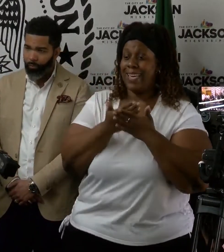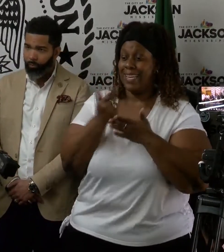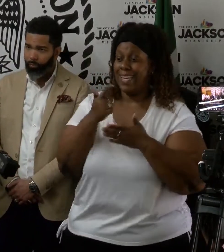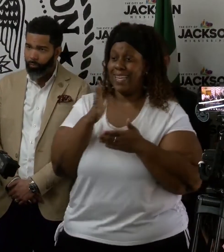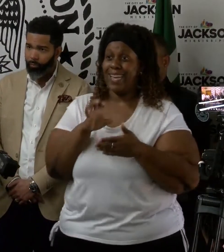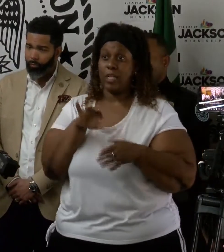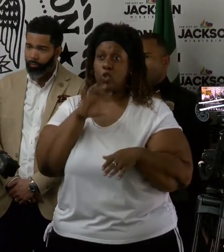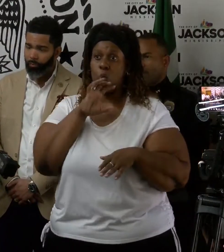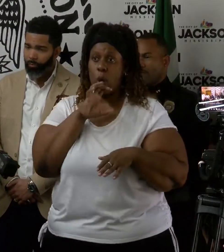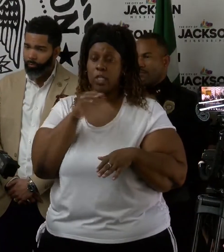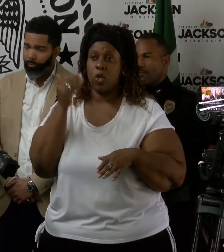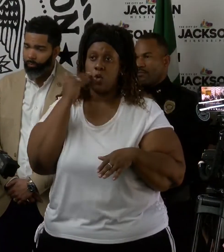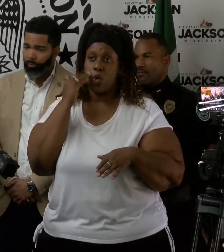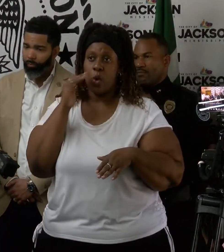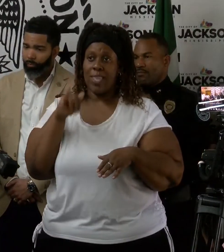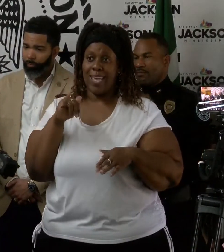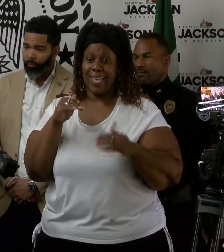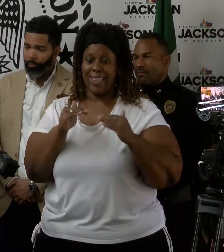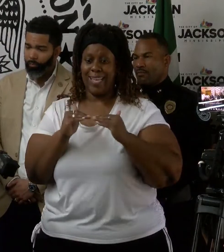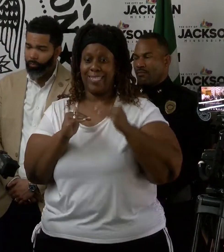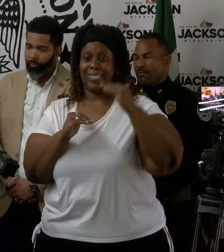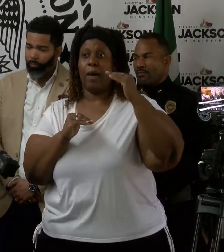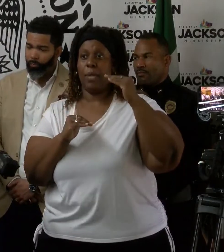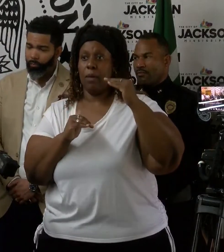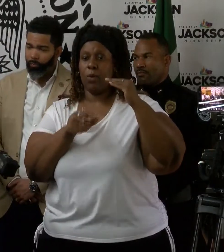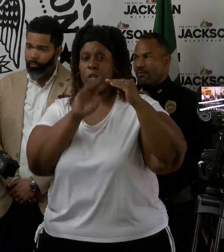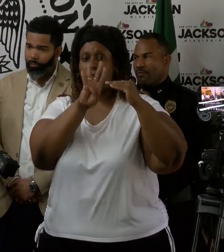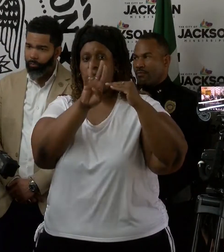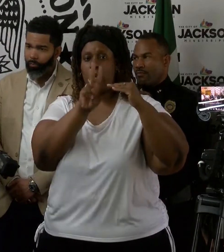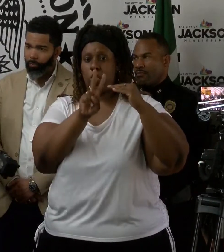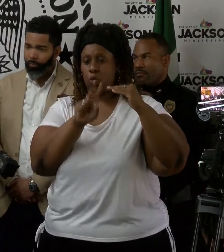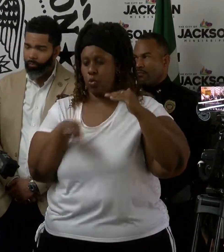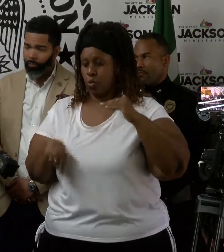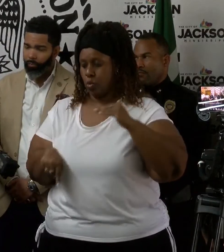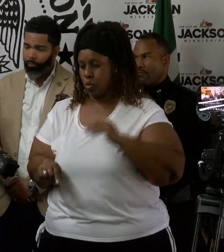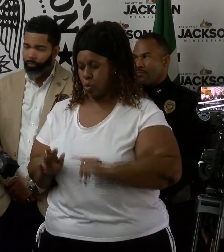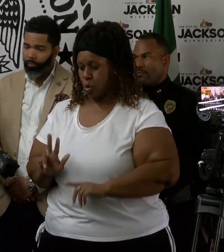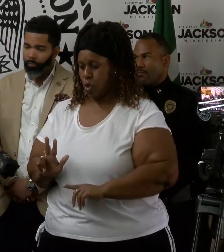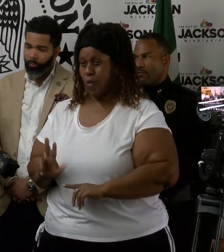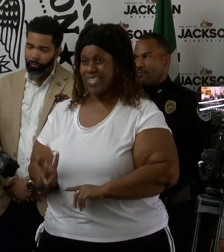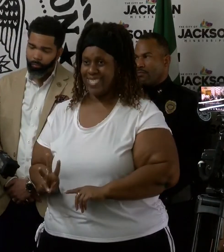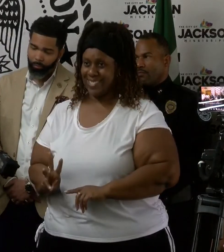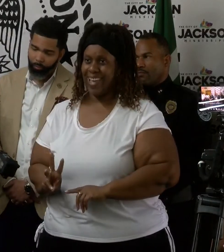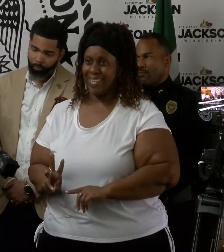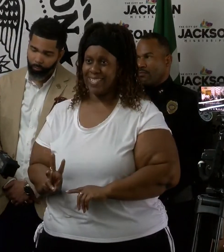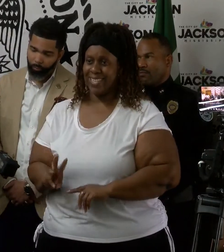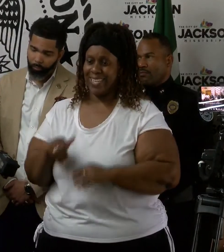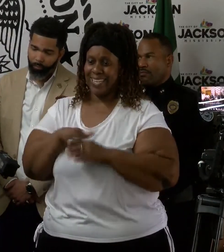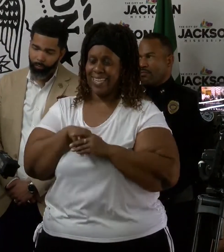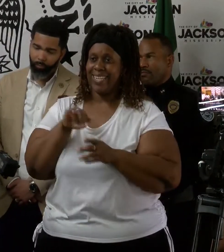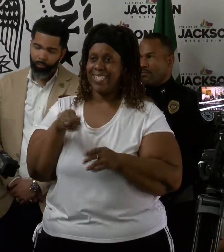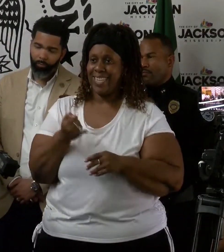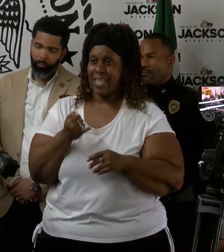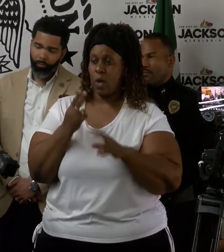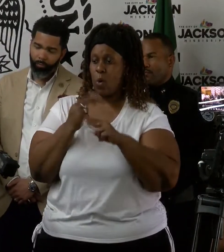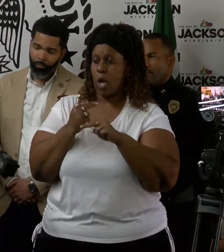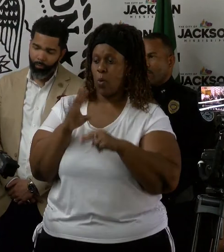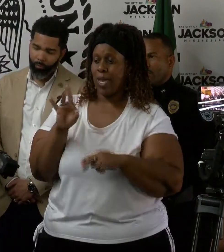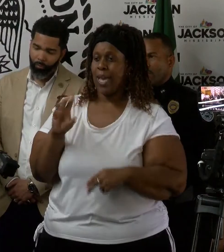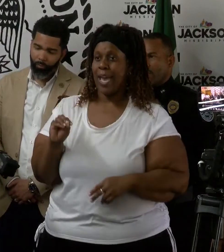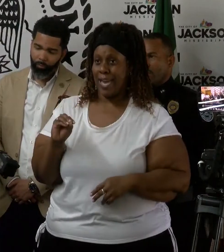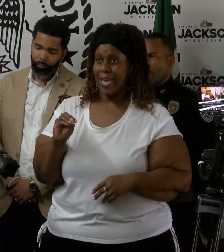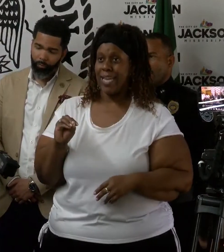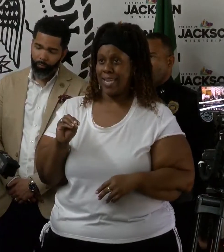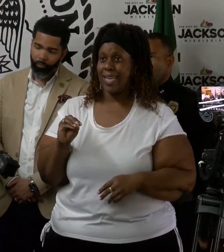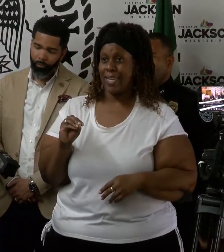you to watch, knowing that the top level of that one is 42 versus the top level that we're going to get to on Jackson. And on the Highway 80 gauge,